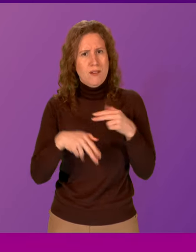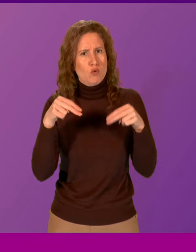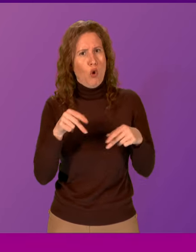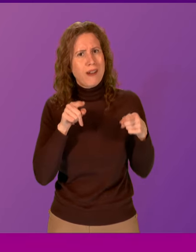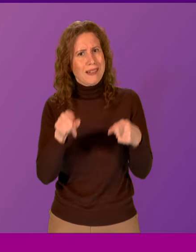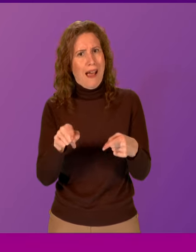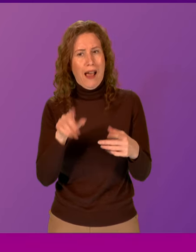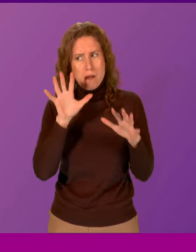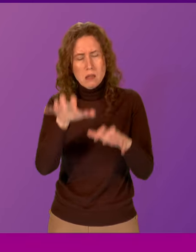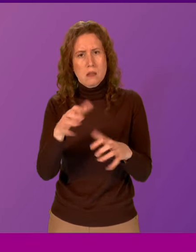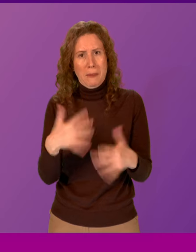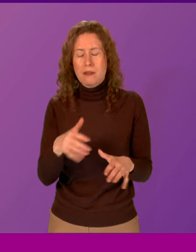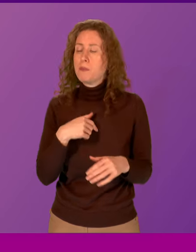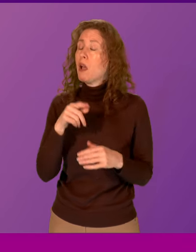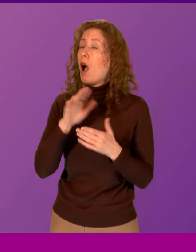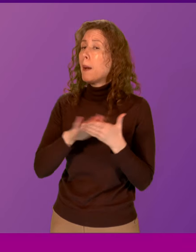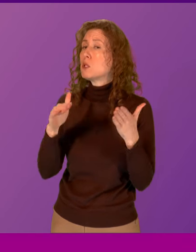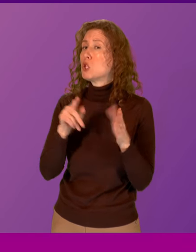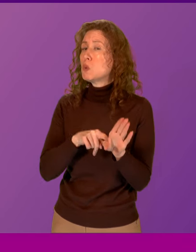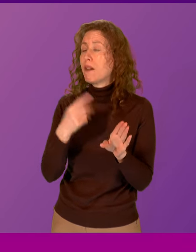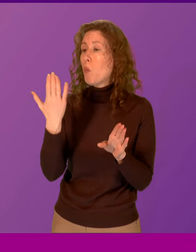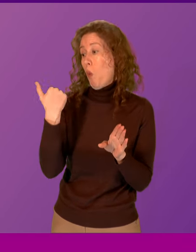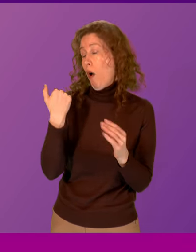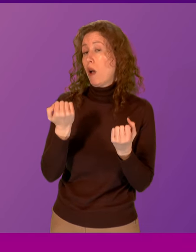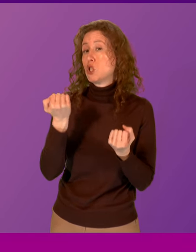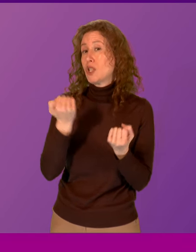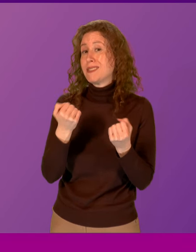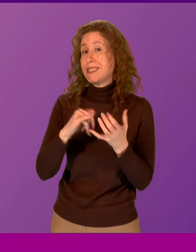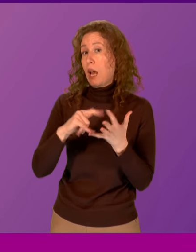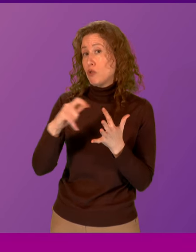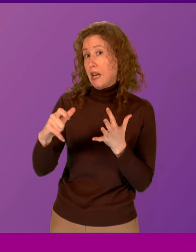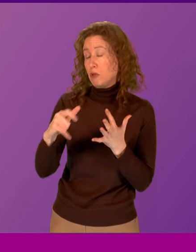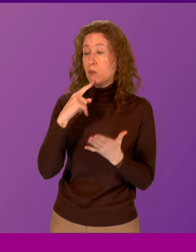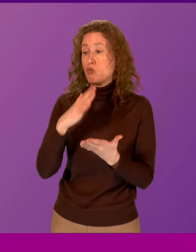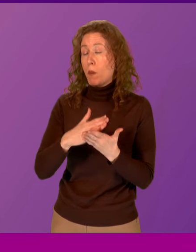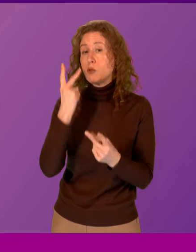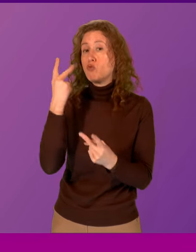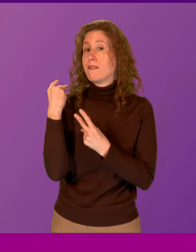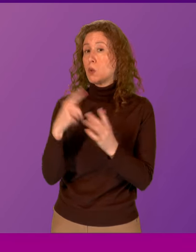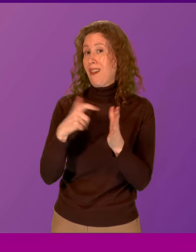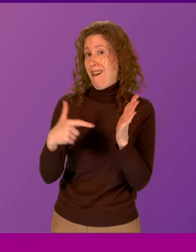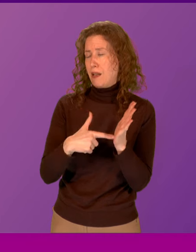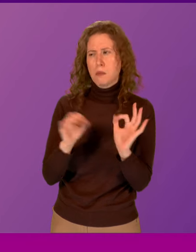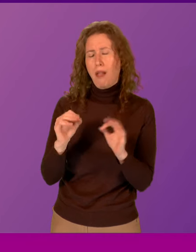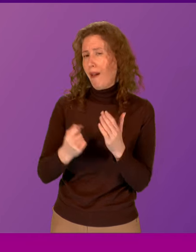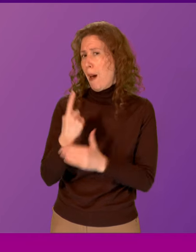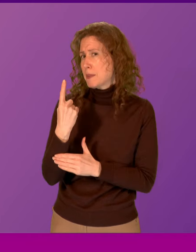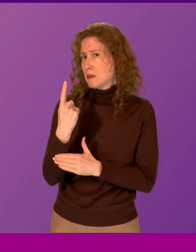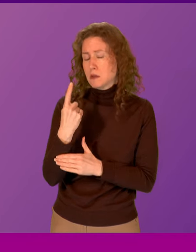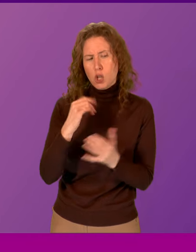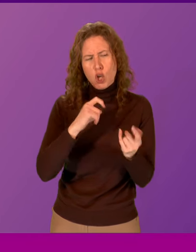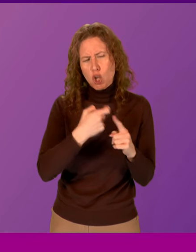Hamza, you said it was, of course, Justice Secretary when this government promised to review the Control of Dogs Act and still nothing has happened. People like Kirsteen